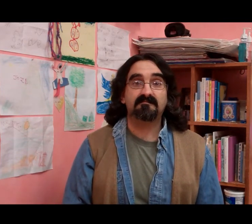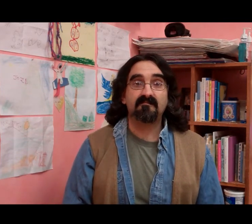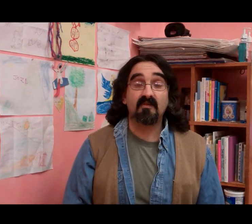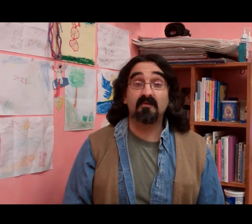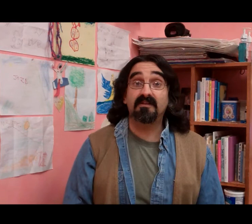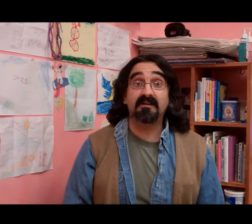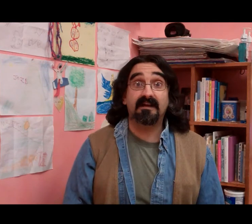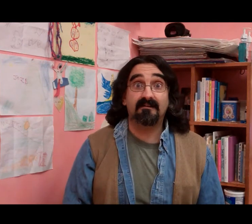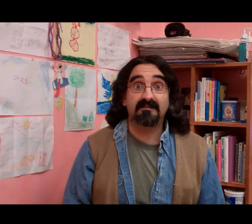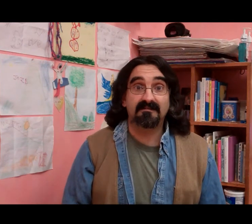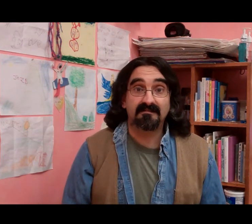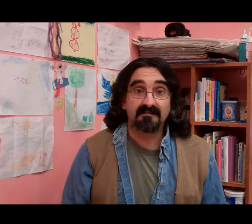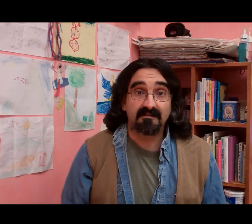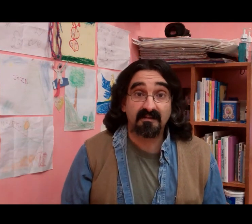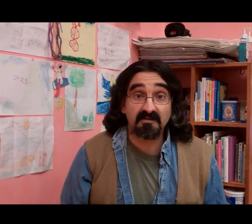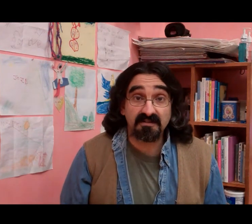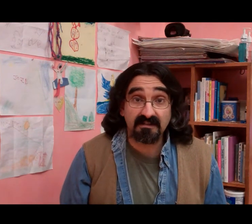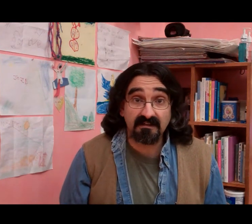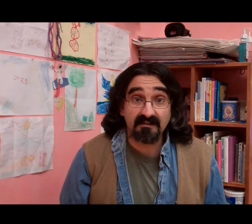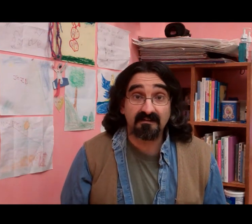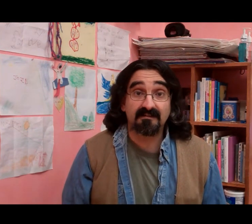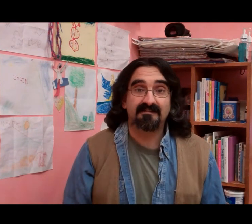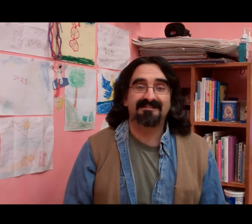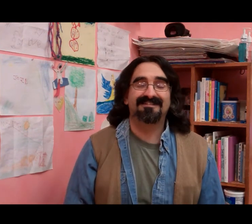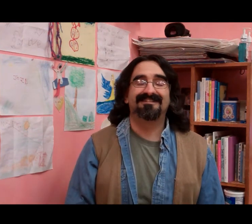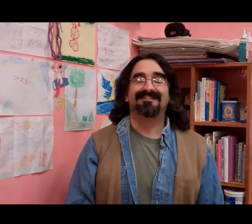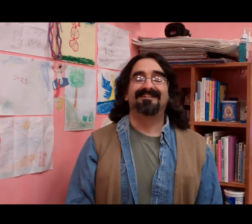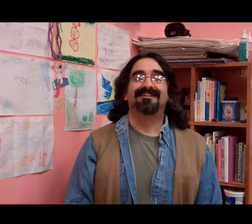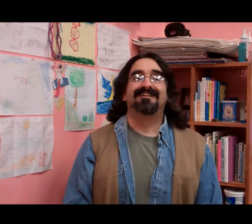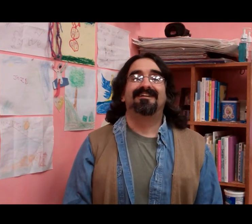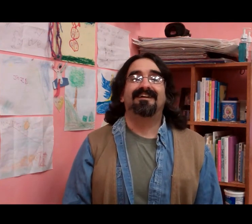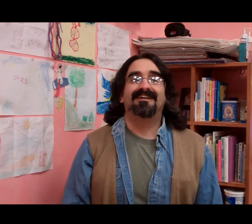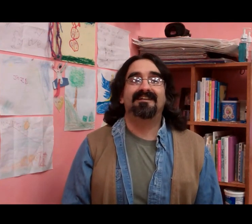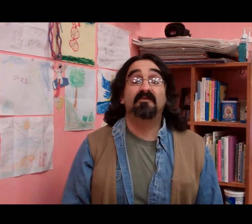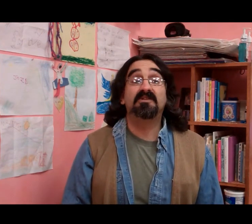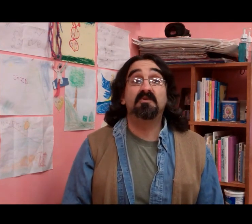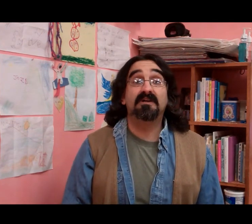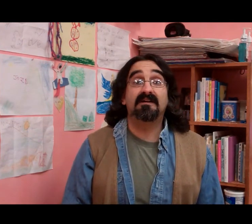Well, there you have it. There's the key. And I wish you well.